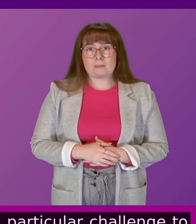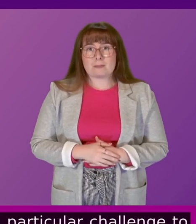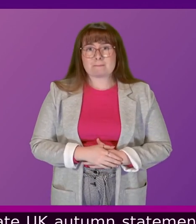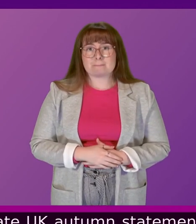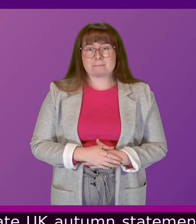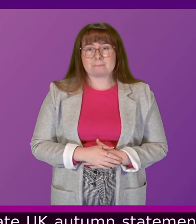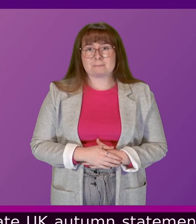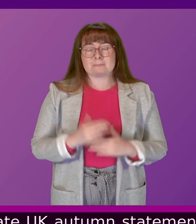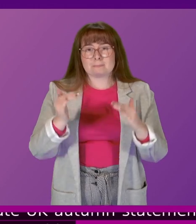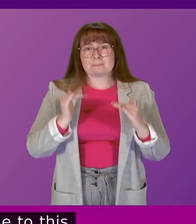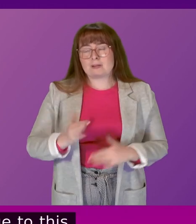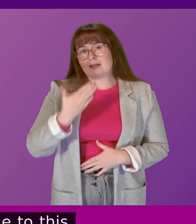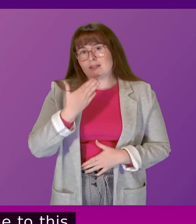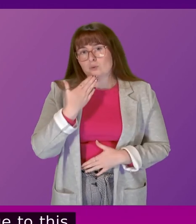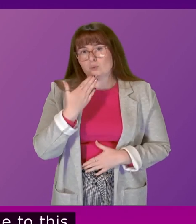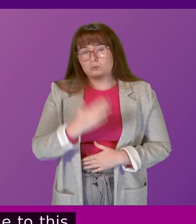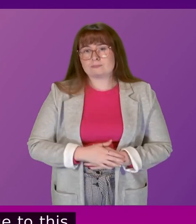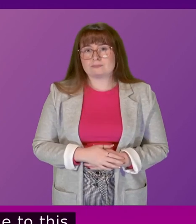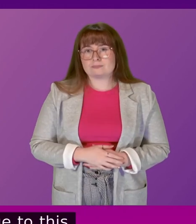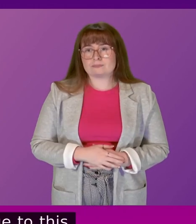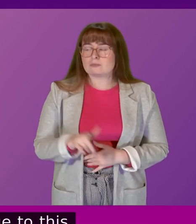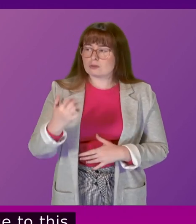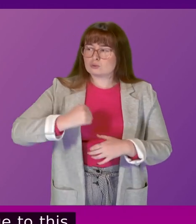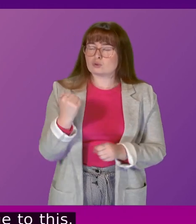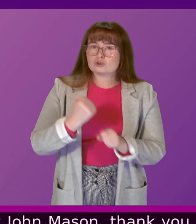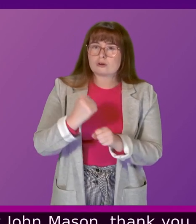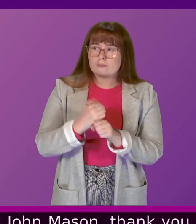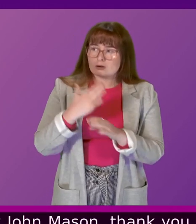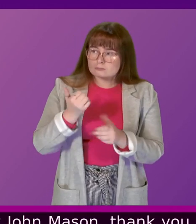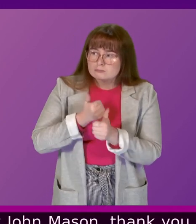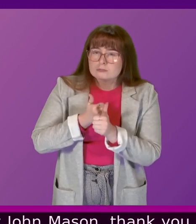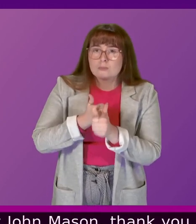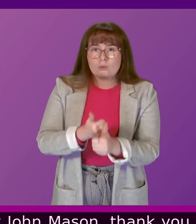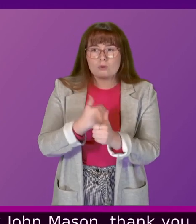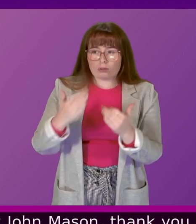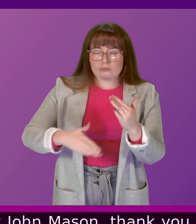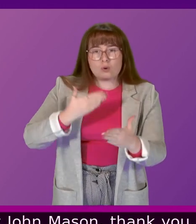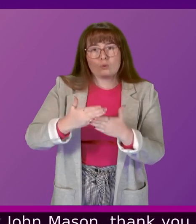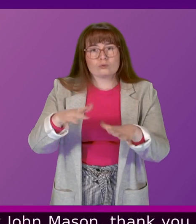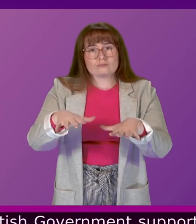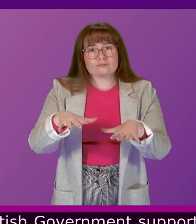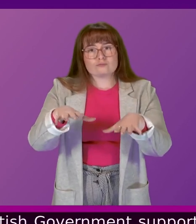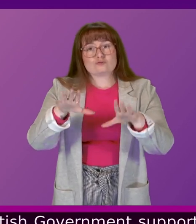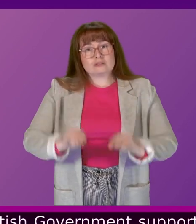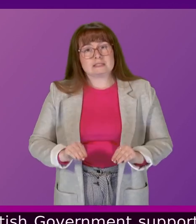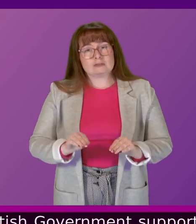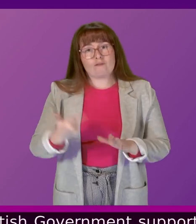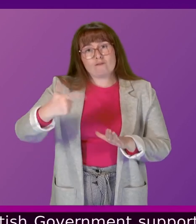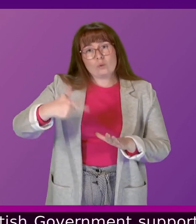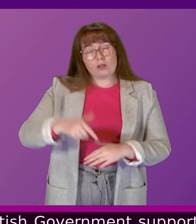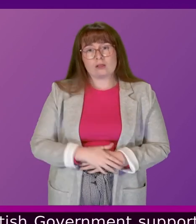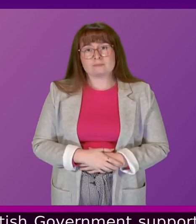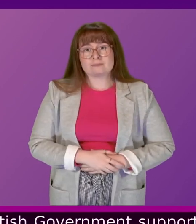Thank you. Does the Scottish Government support an ongoing freeze of fuel duty? Cabinet Secretary.